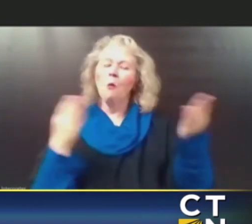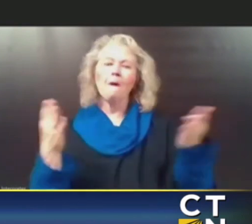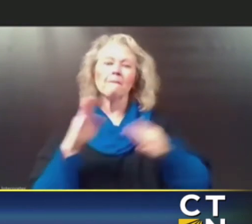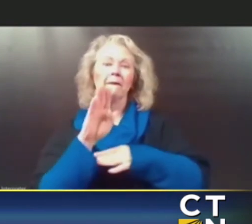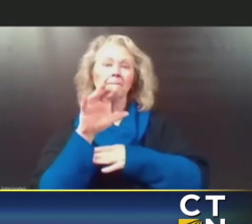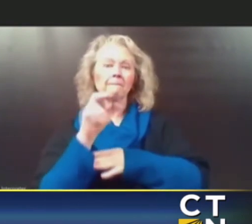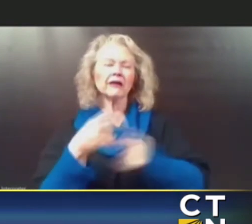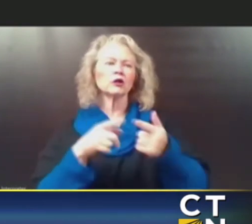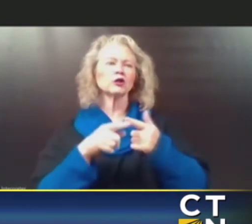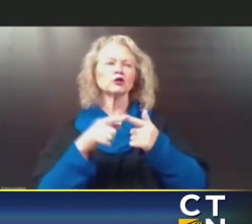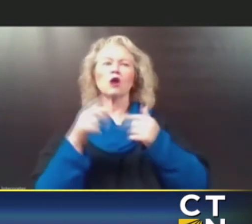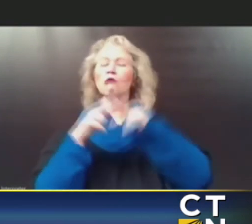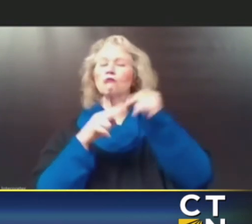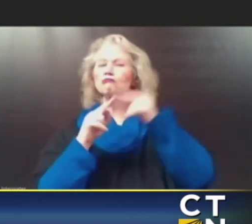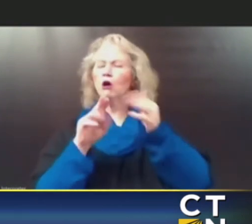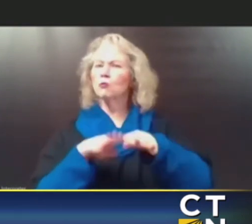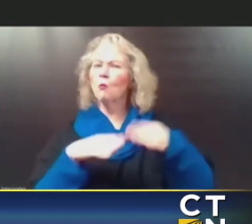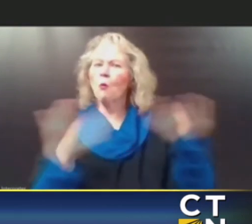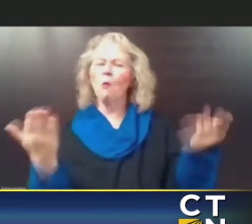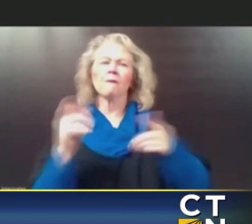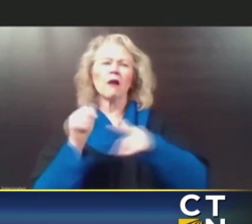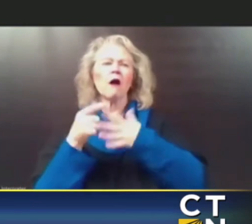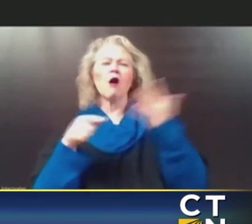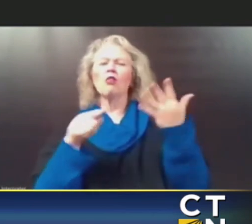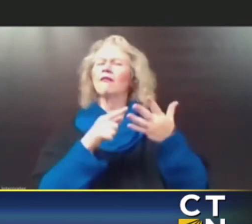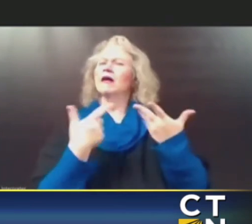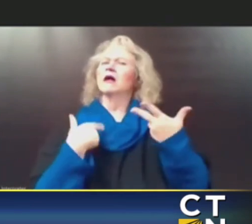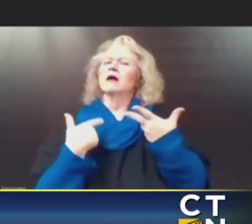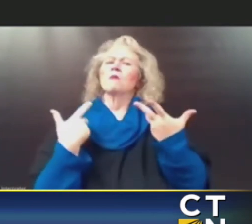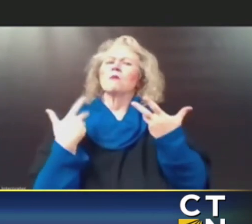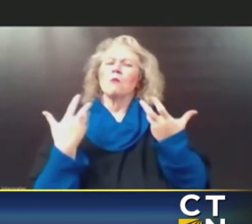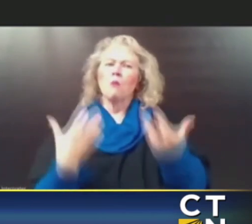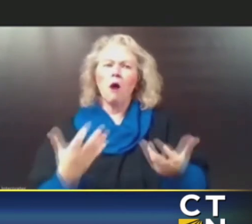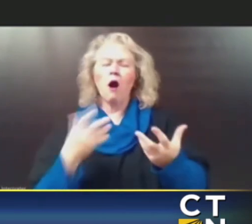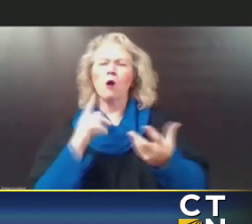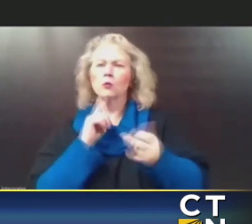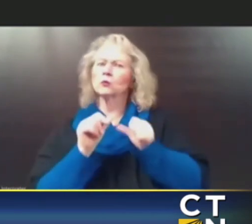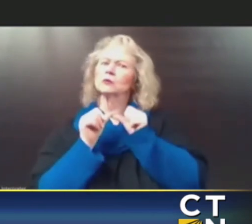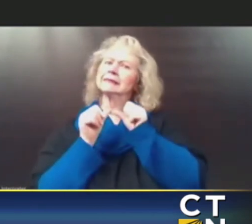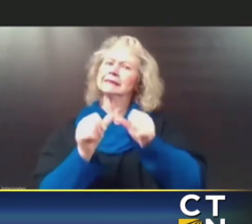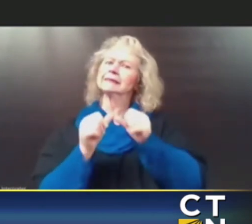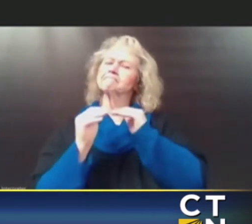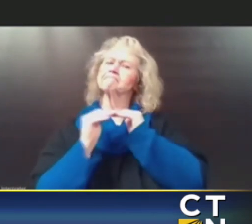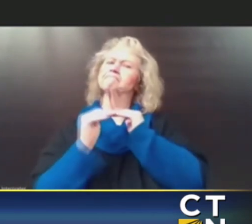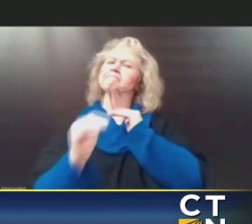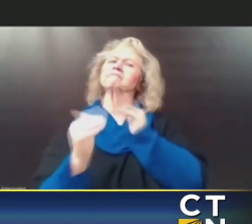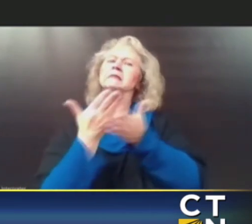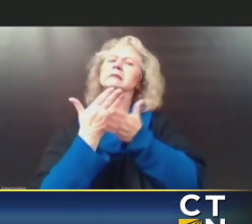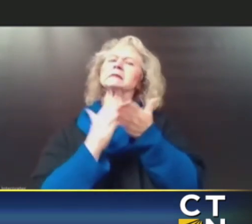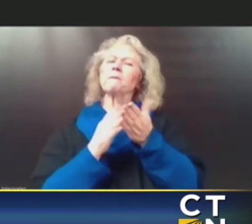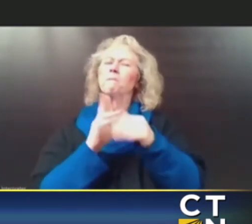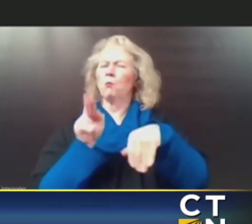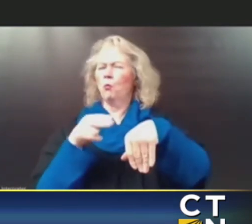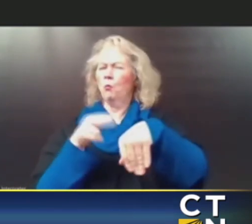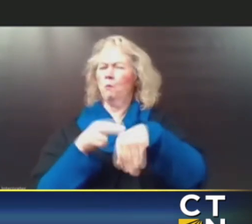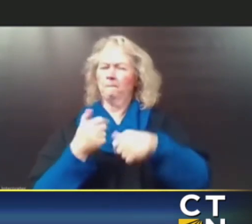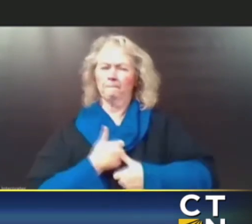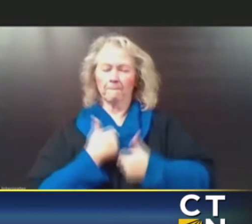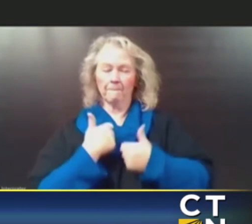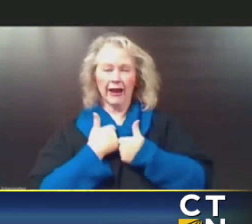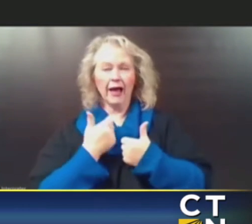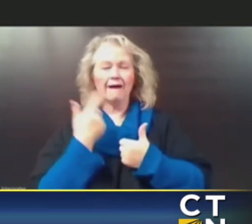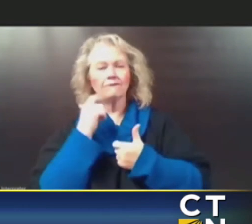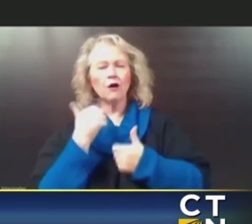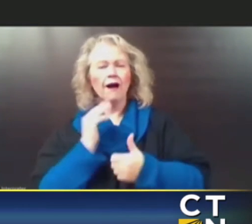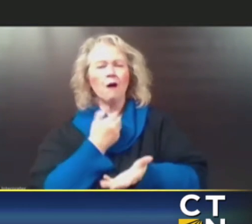because we thought that was really important to do everything we could to maintain a certain level of normalcy and do everything we can to get our economy